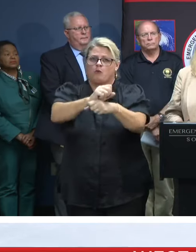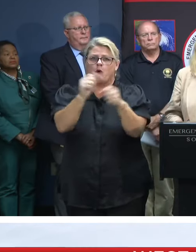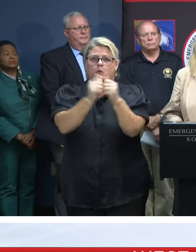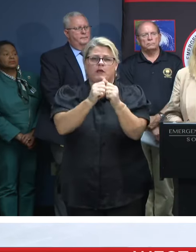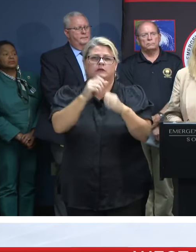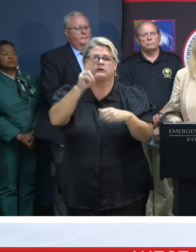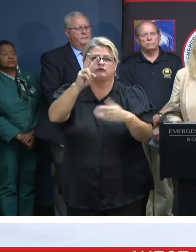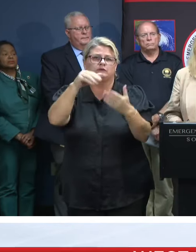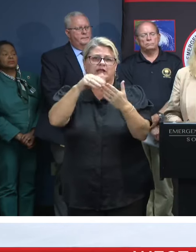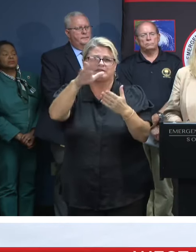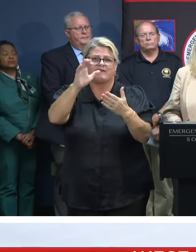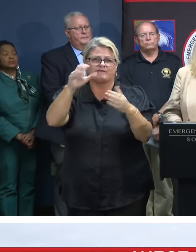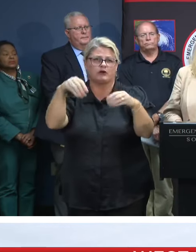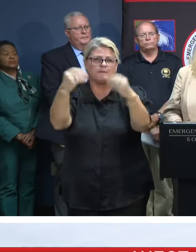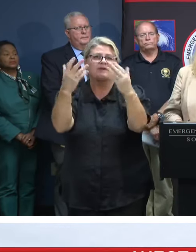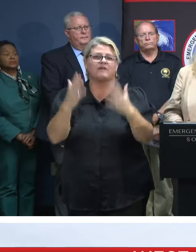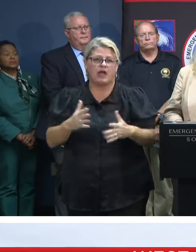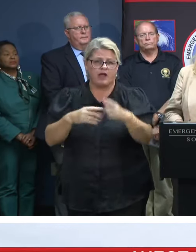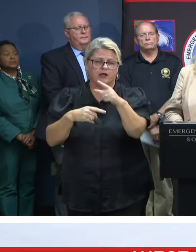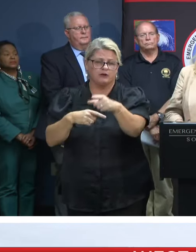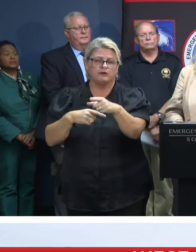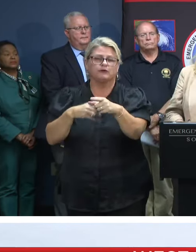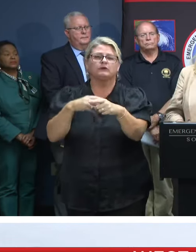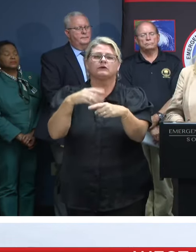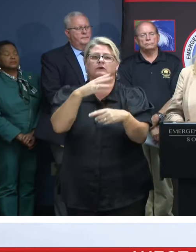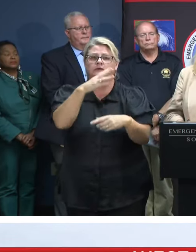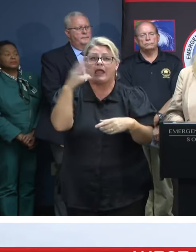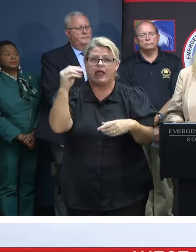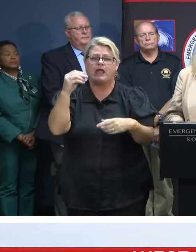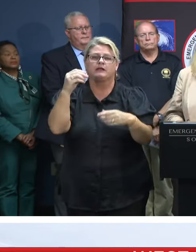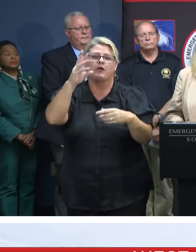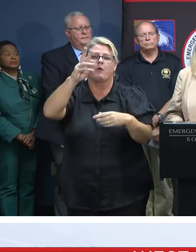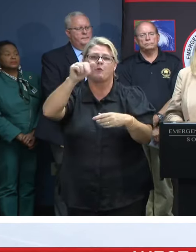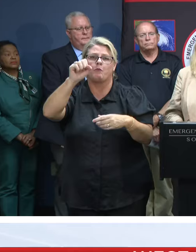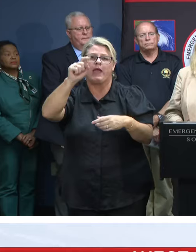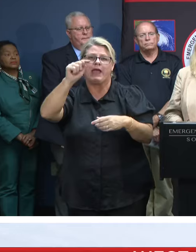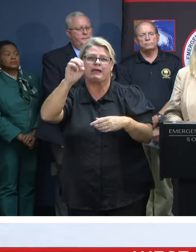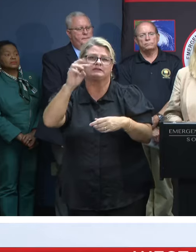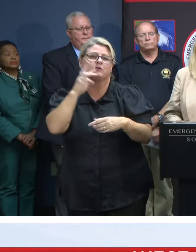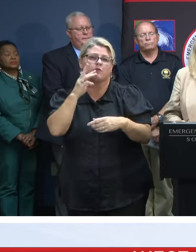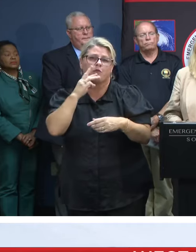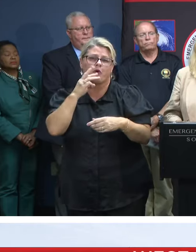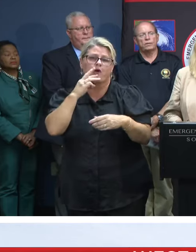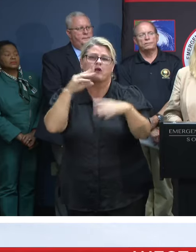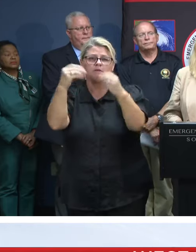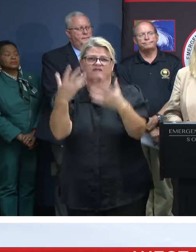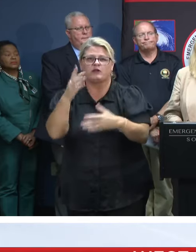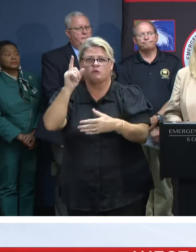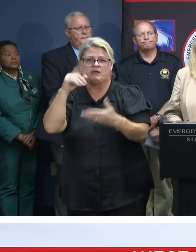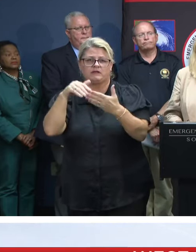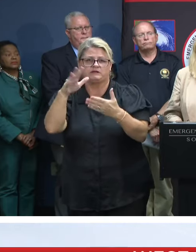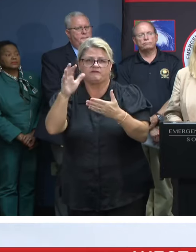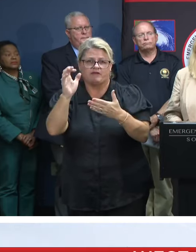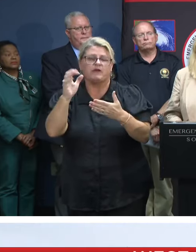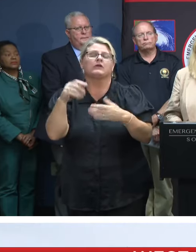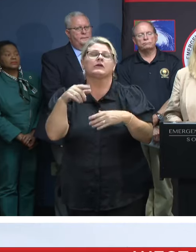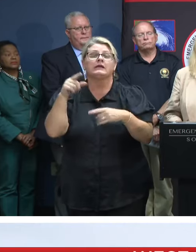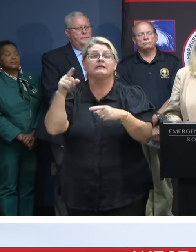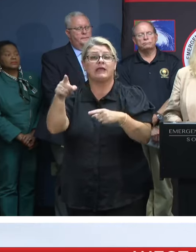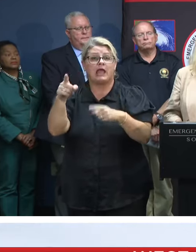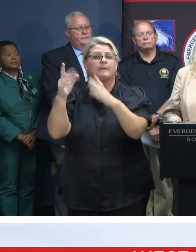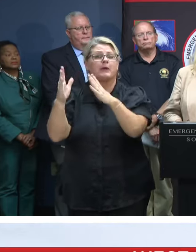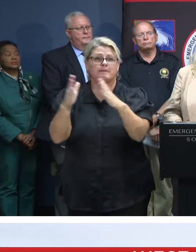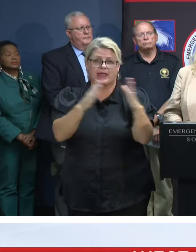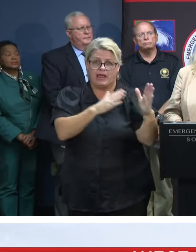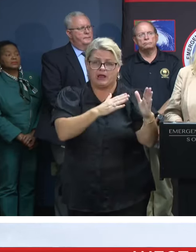water providers and approximately 1,500 wastewater providers providing assistance as they prepare